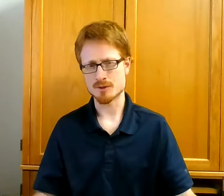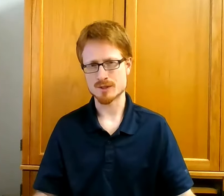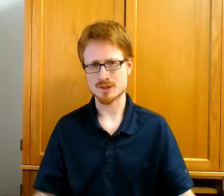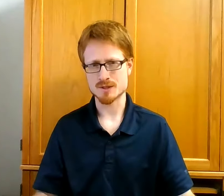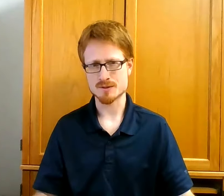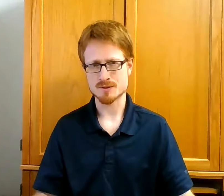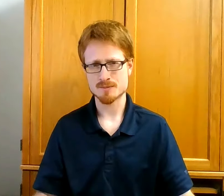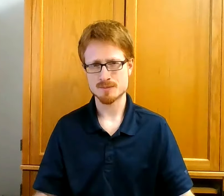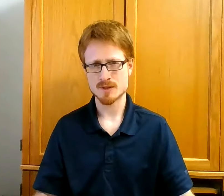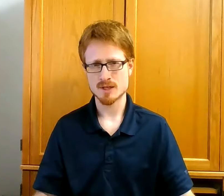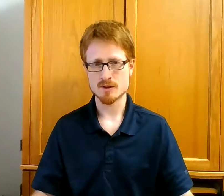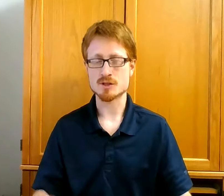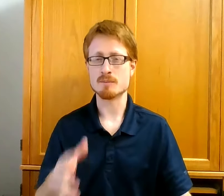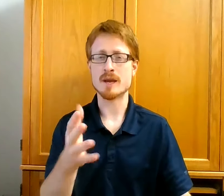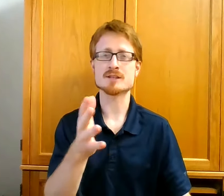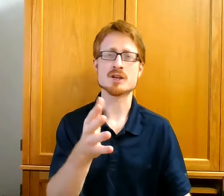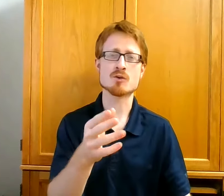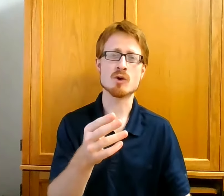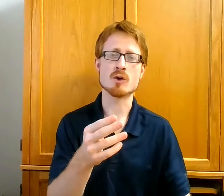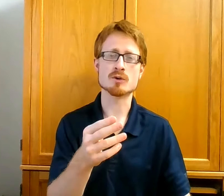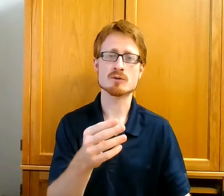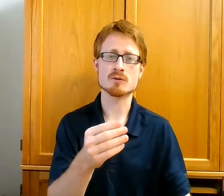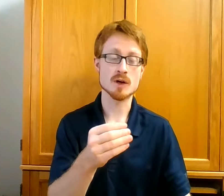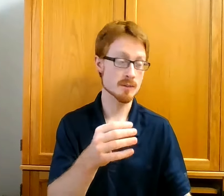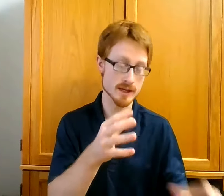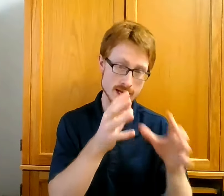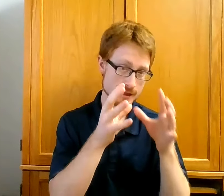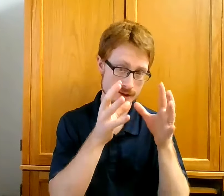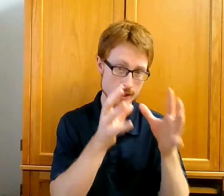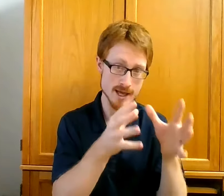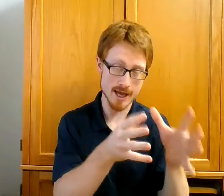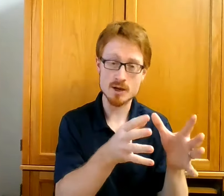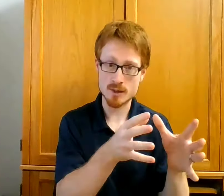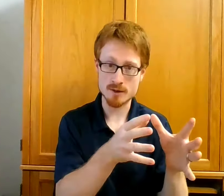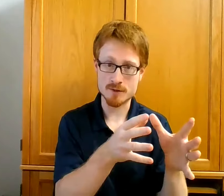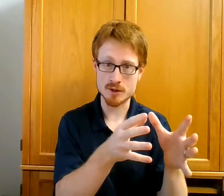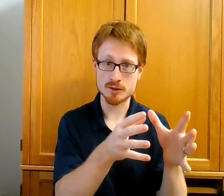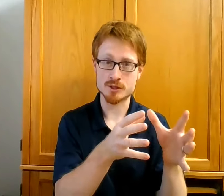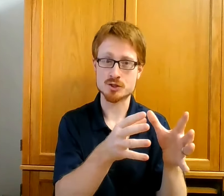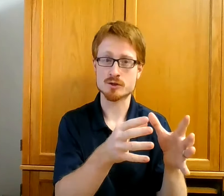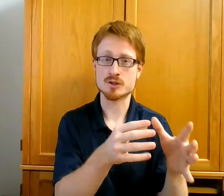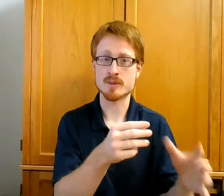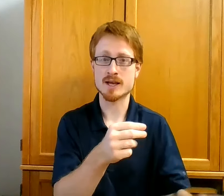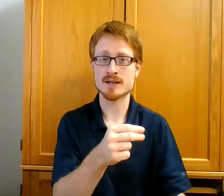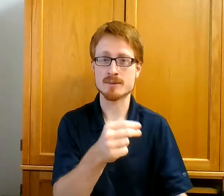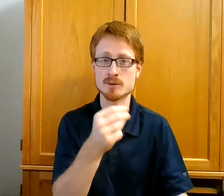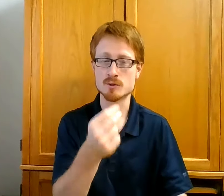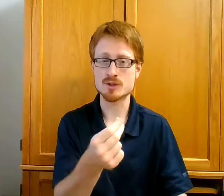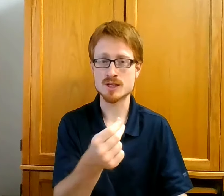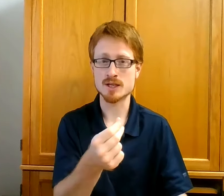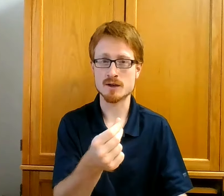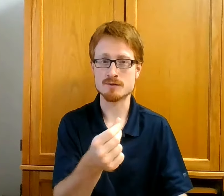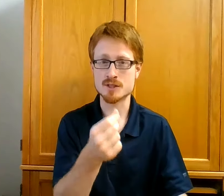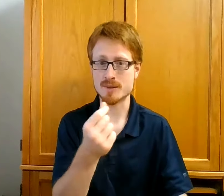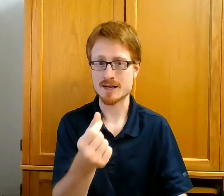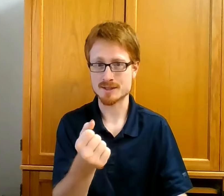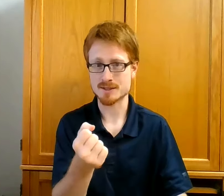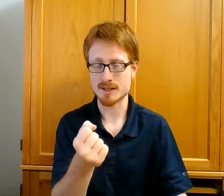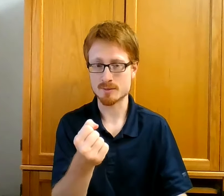Christians. There's an amazing quote from, again, an enemy of the early church, a man named Lucian of Samasita, I